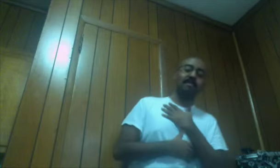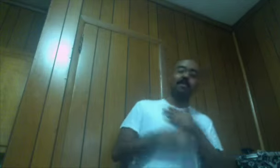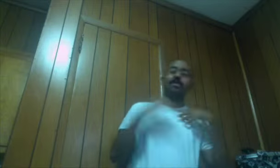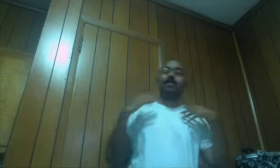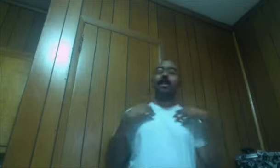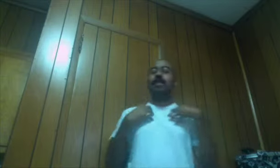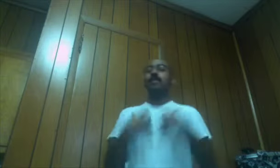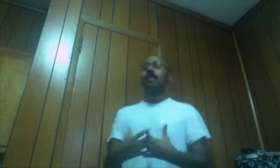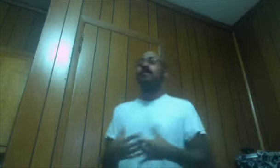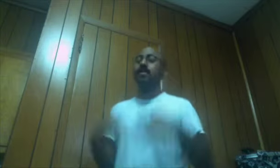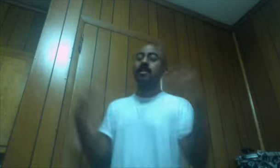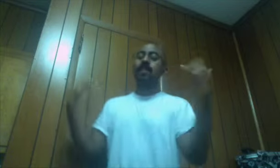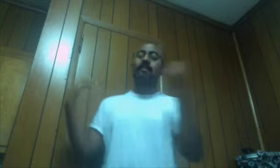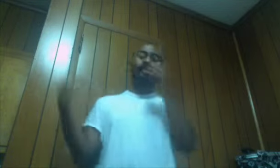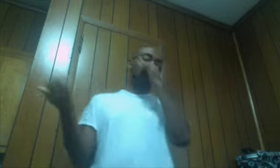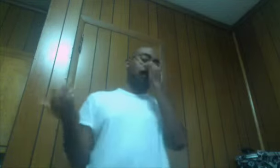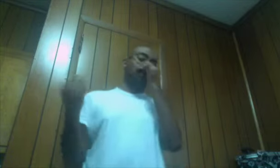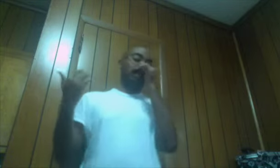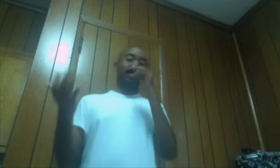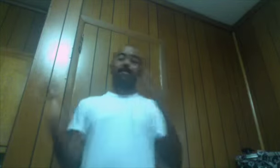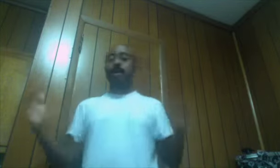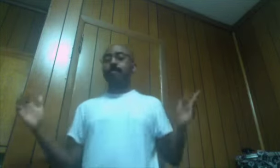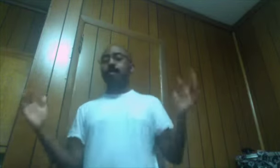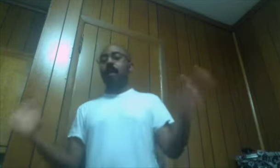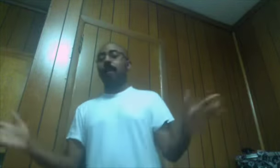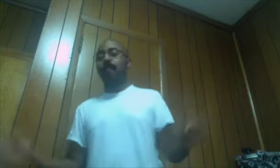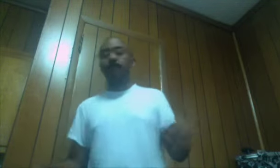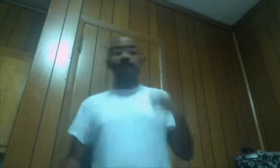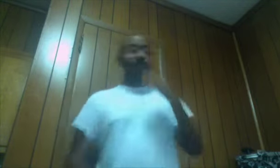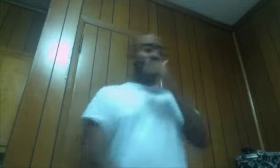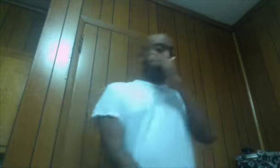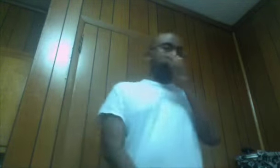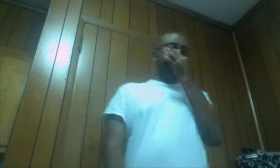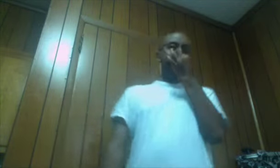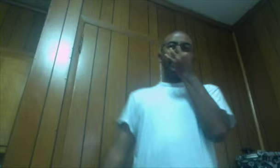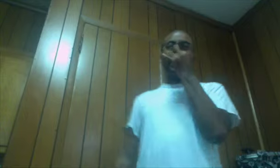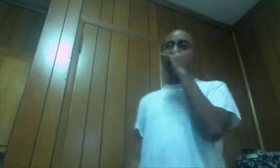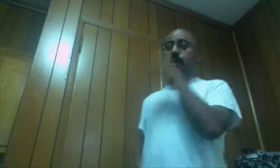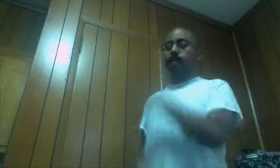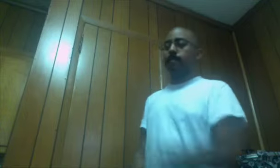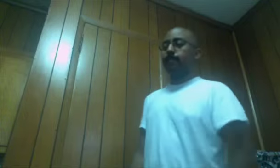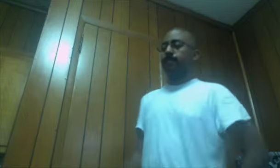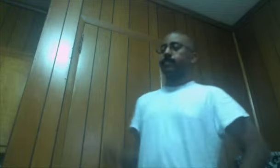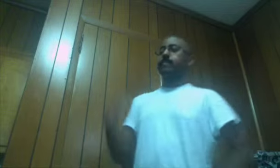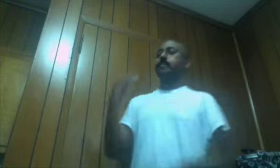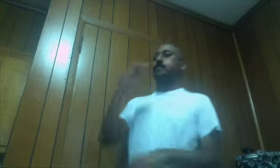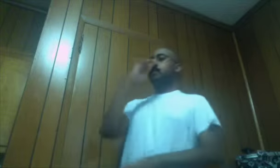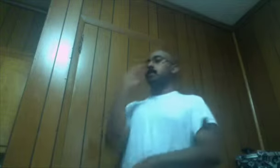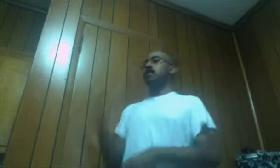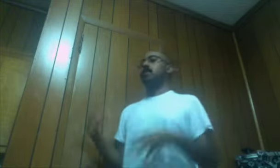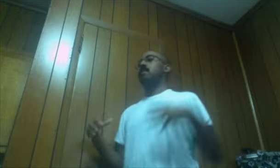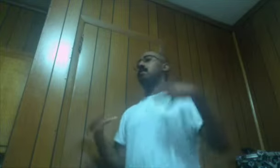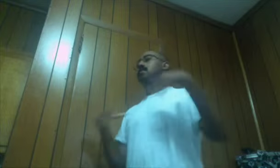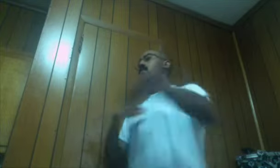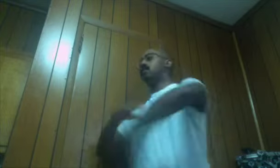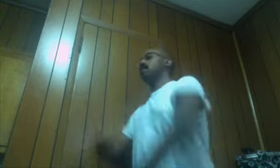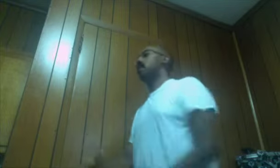So you cannot judge me Fucked up things Make me laugh Um So We go through that